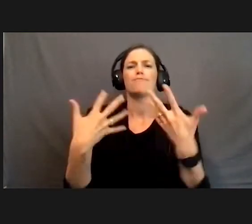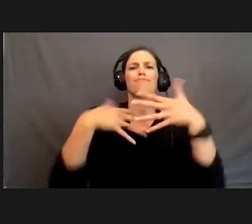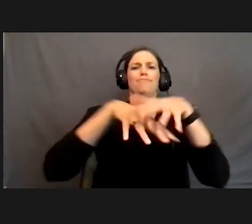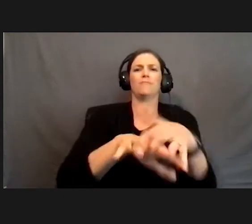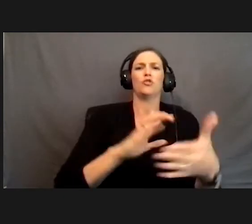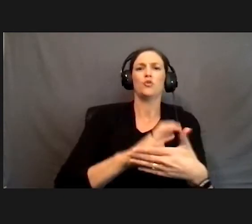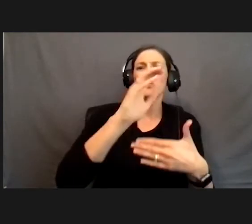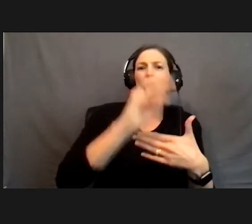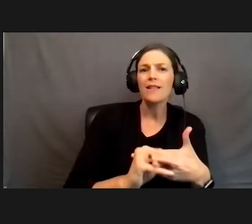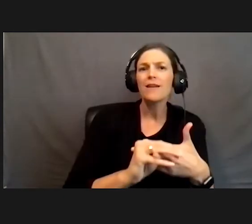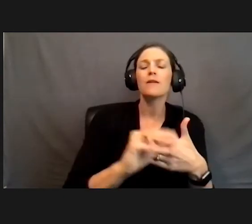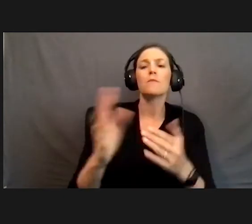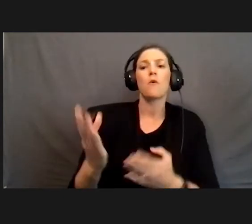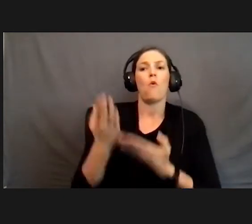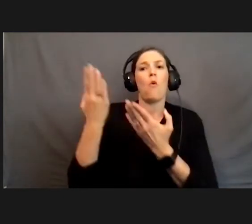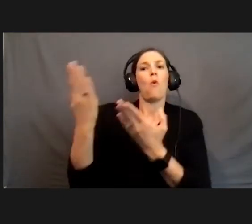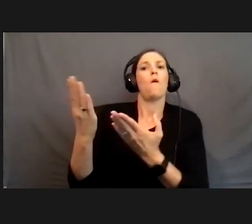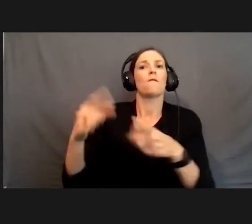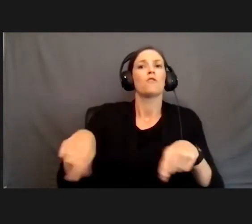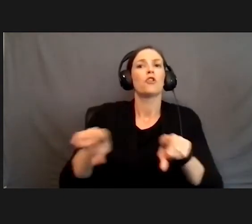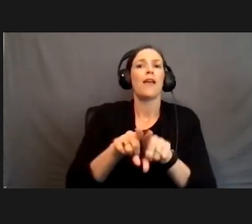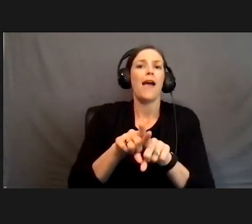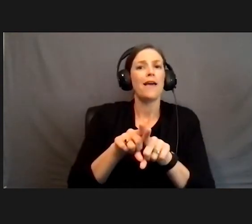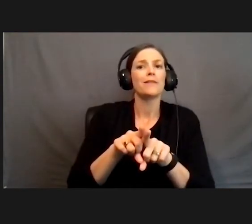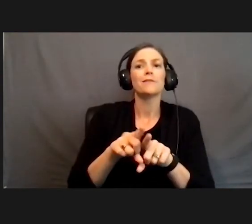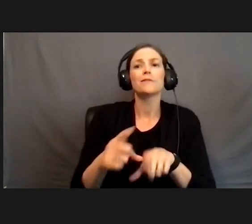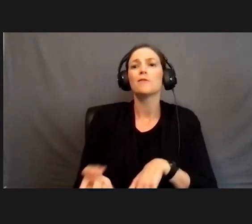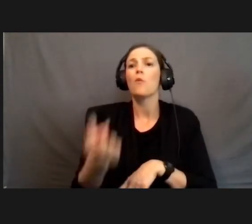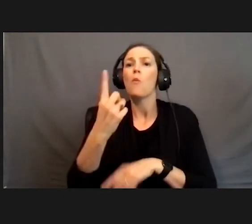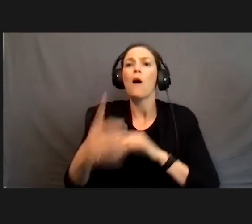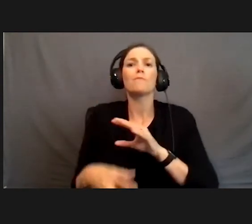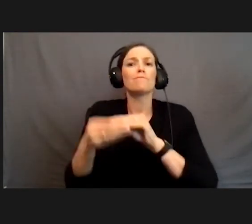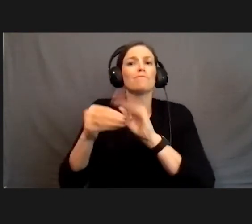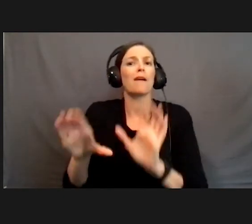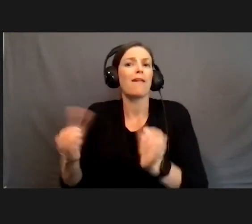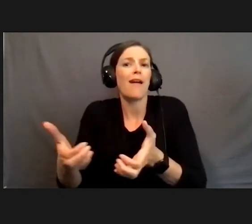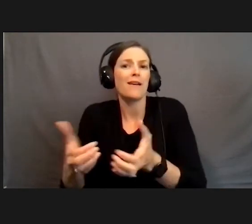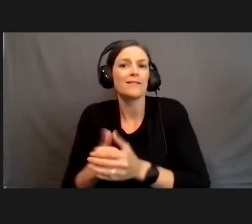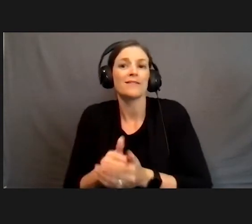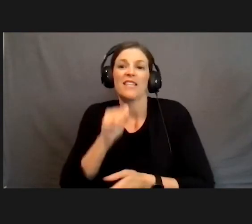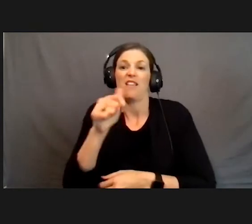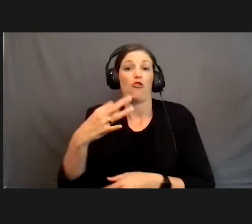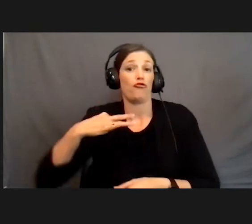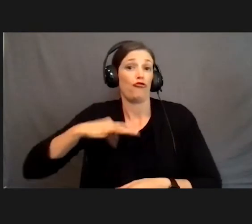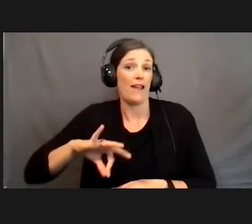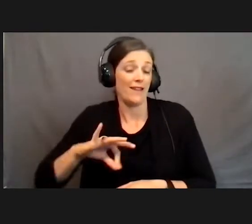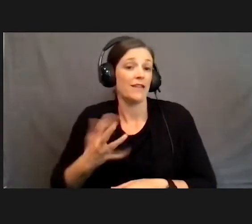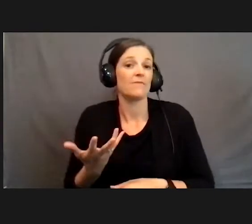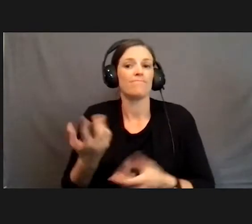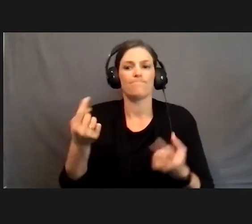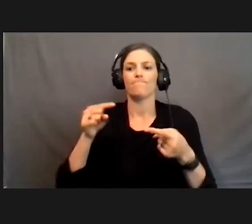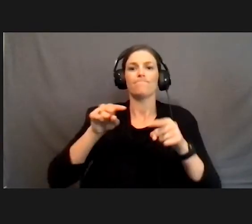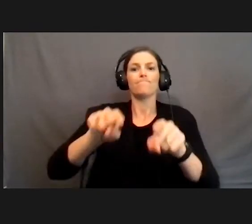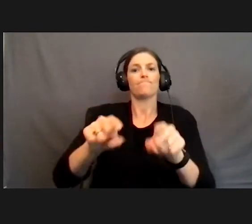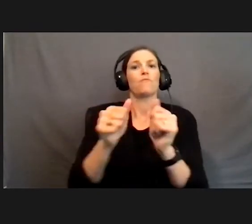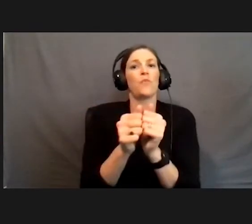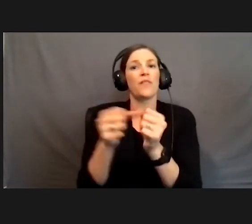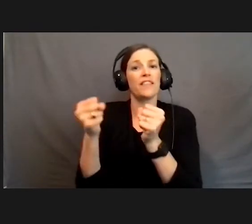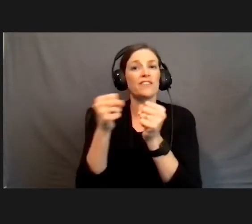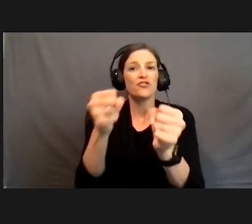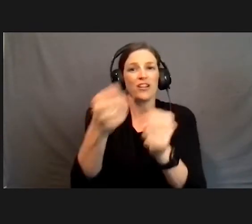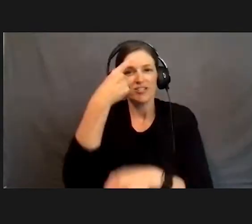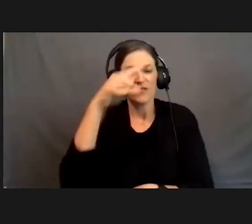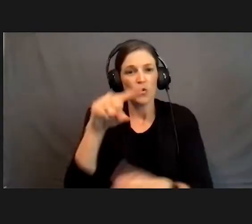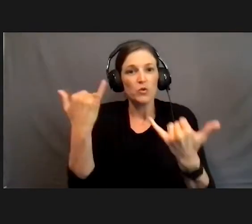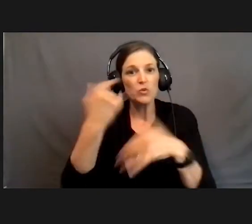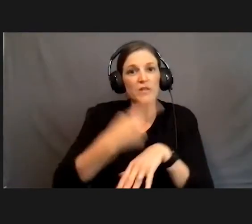being offered as a one off, as a non credit that aligns with strategies for today's